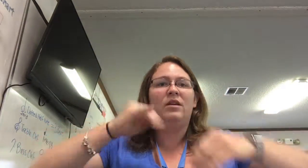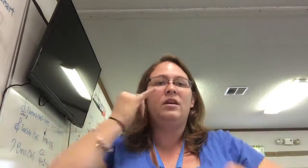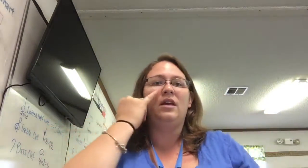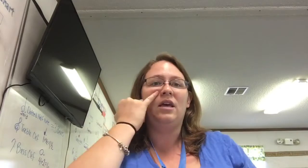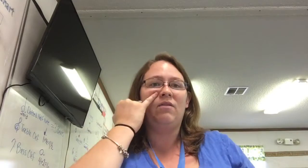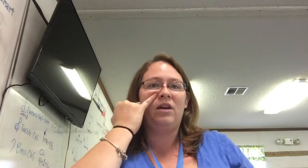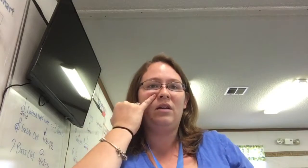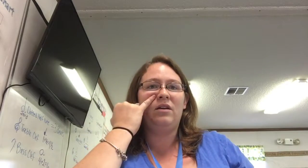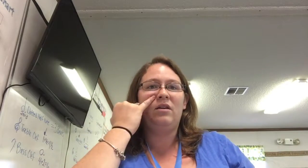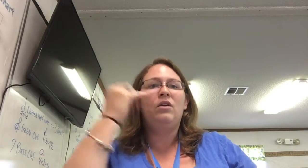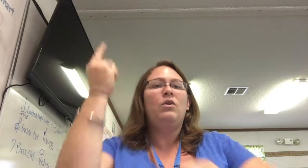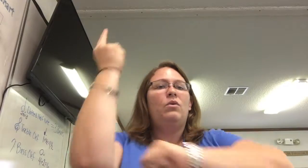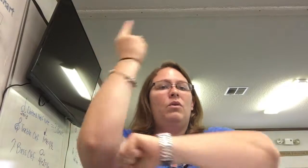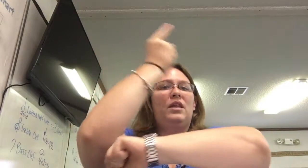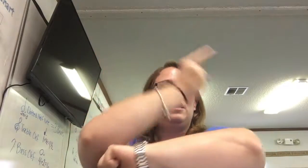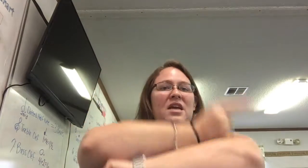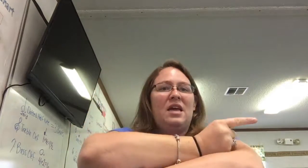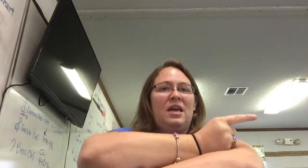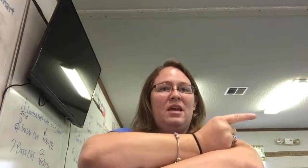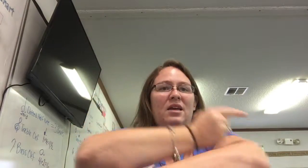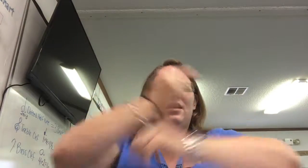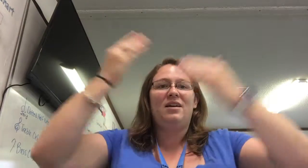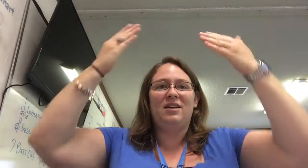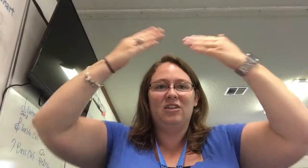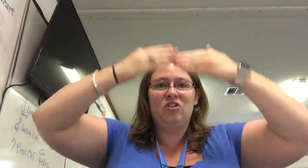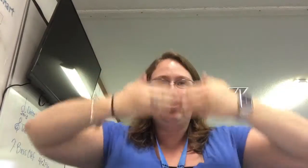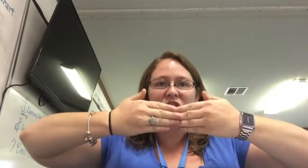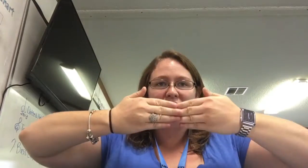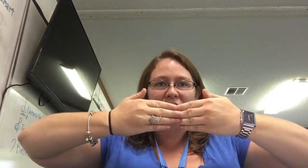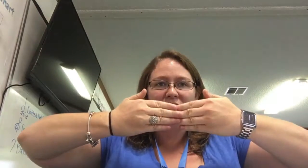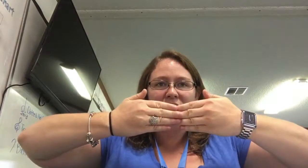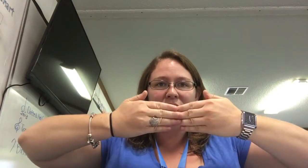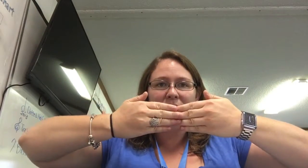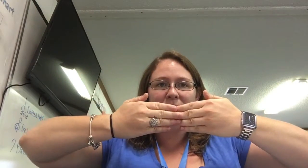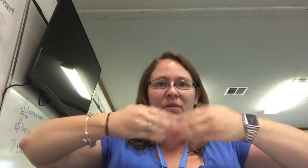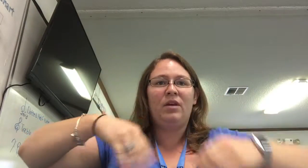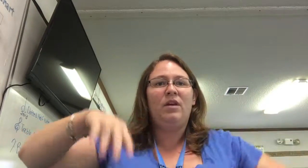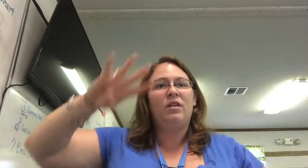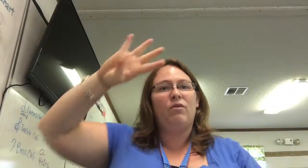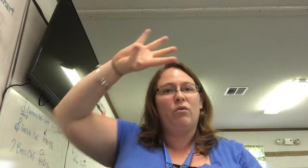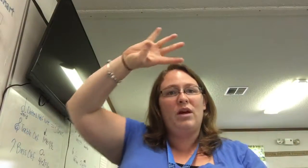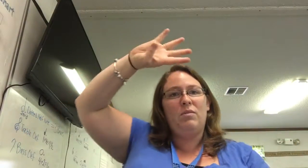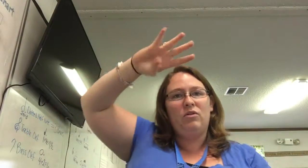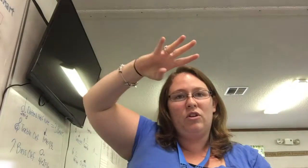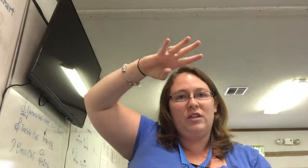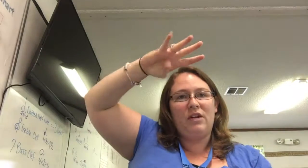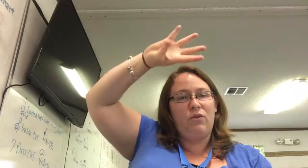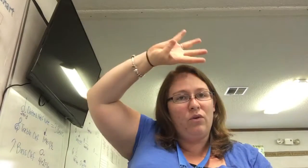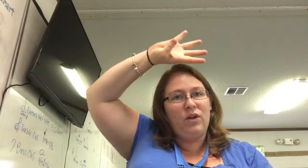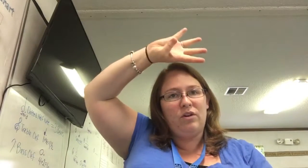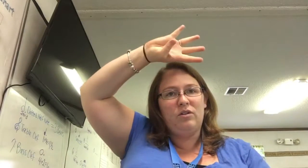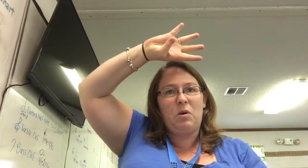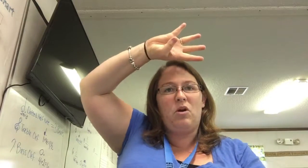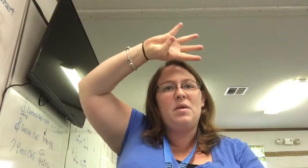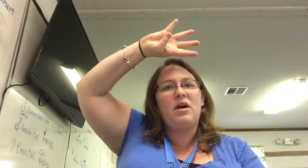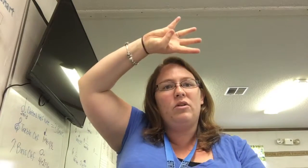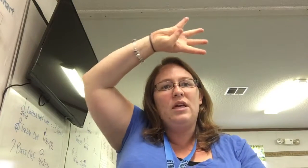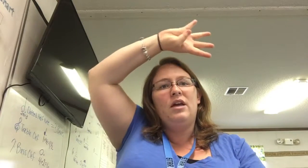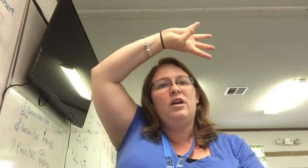Even when the day is dark. Then for rainbows you're gonna take four fingers palm out and